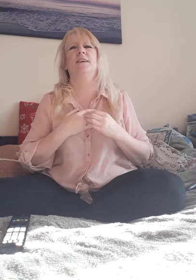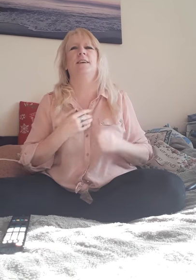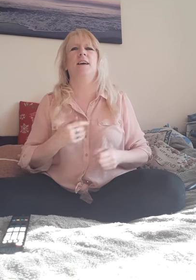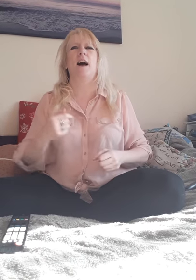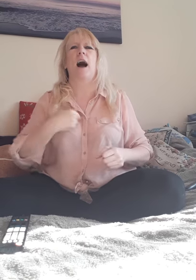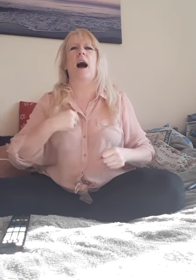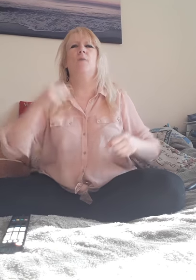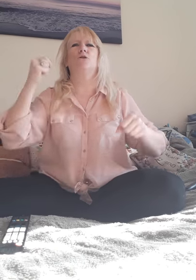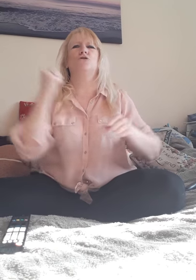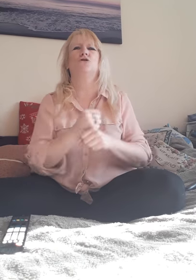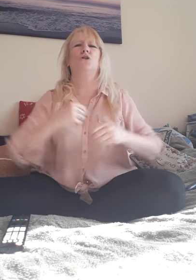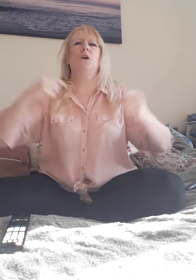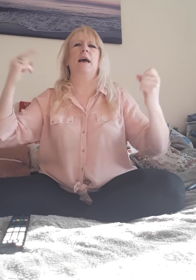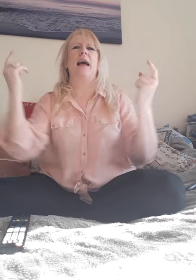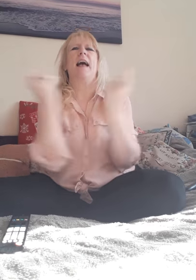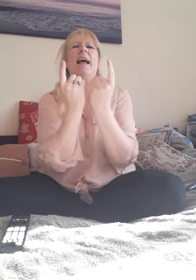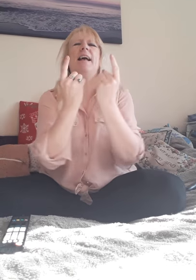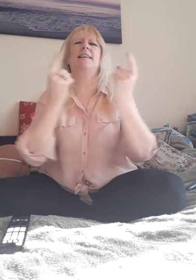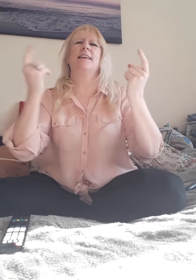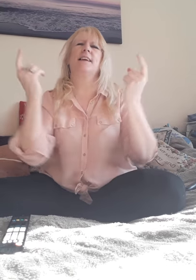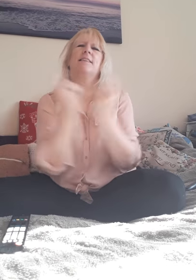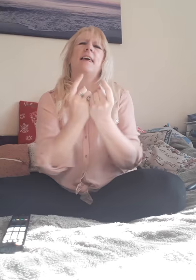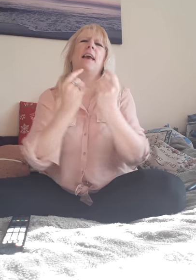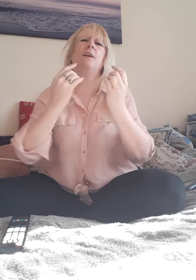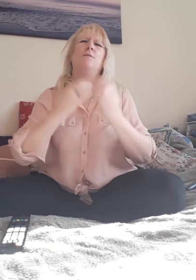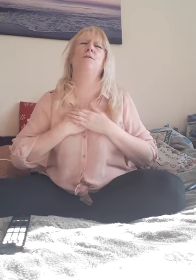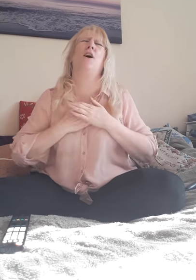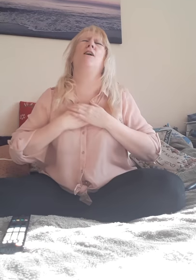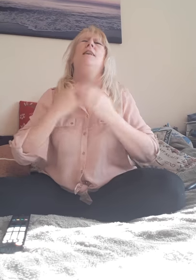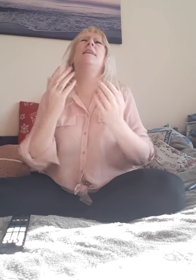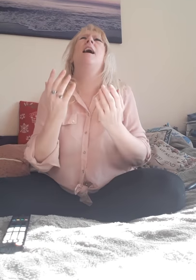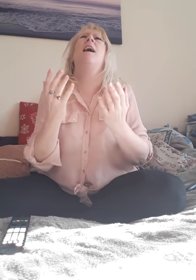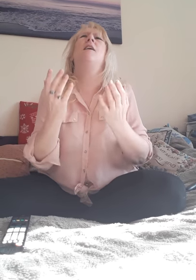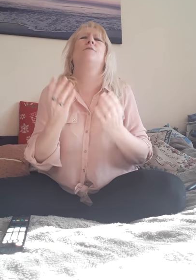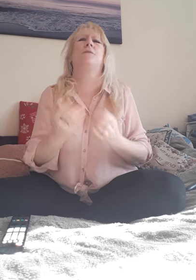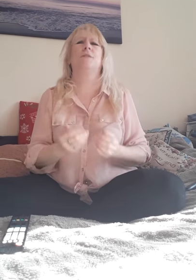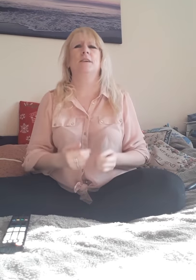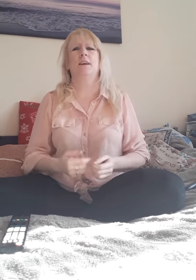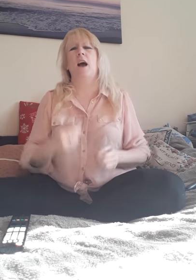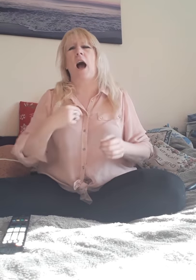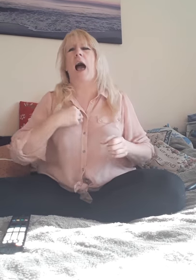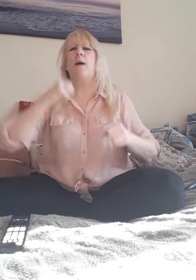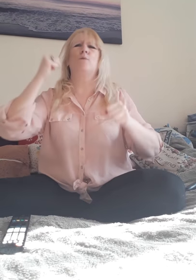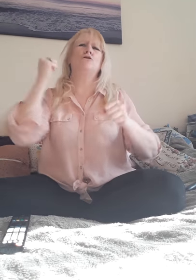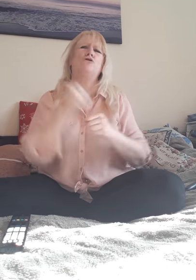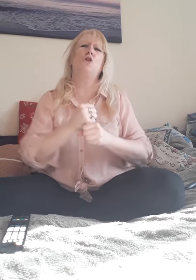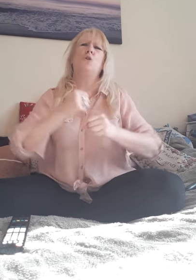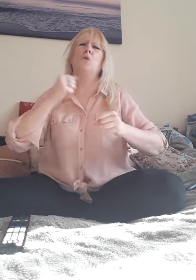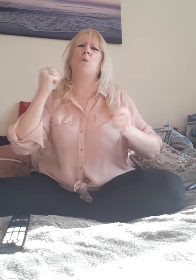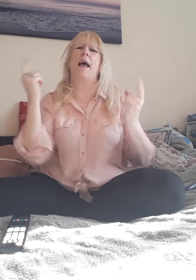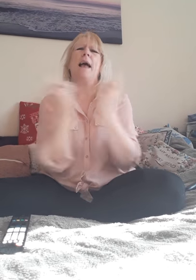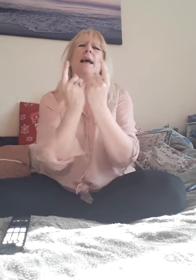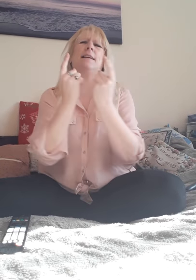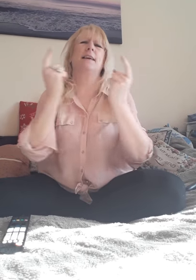oh I would do anything for love. Oh, I won't do anything